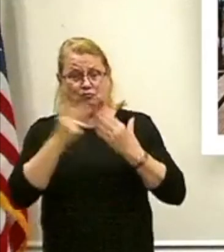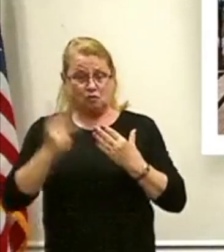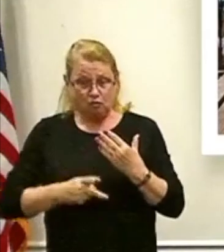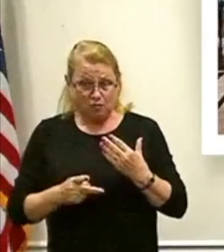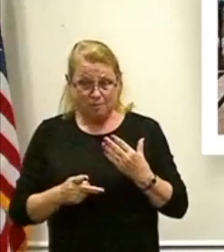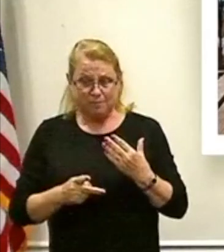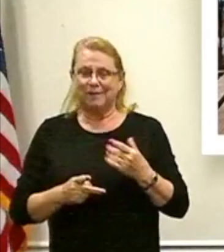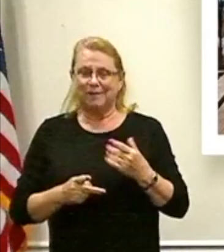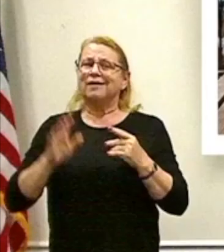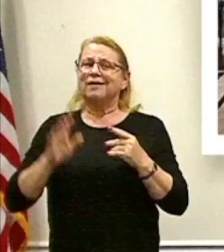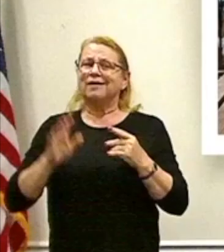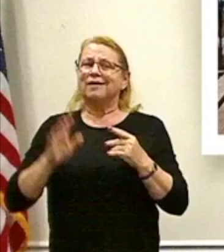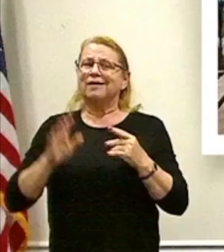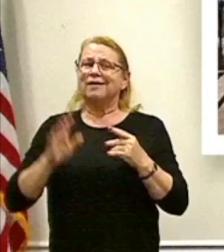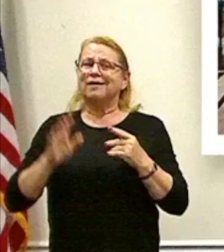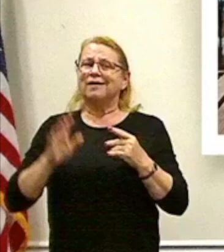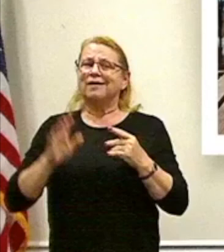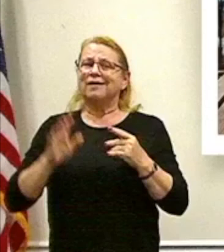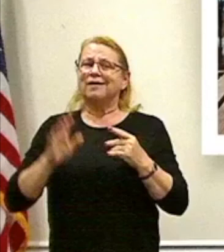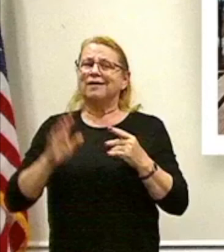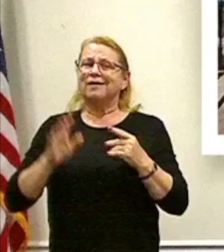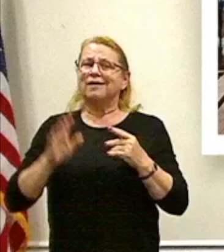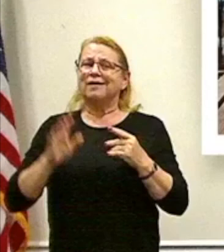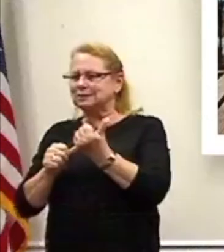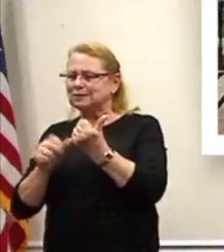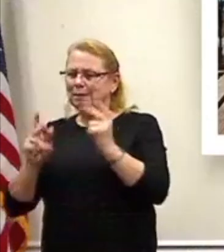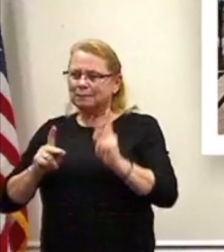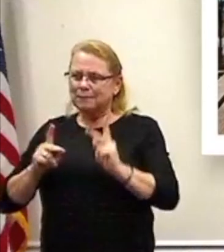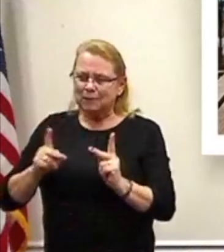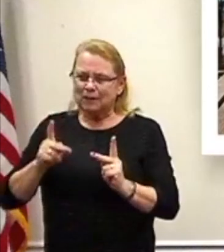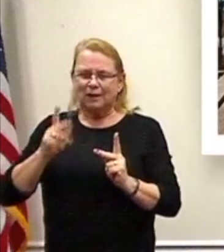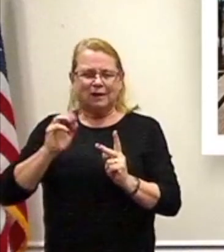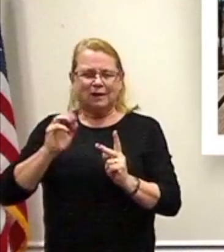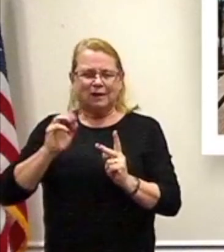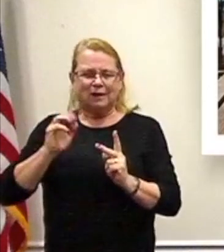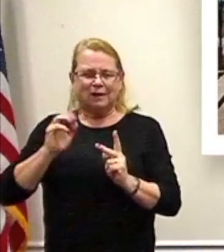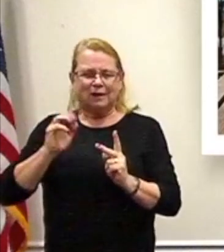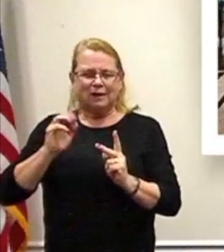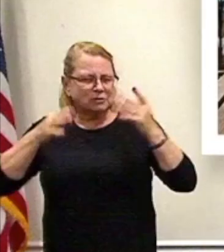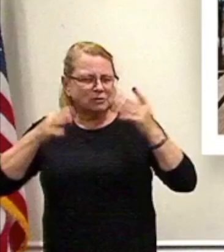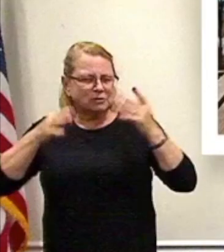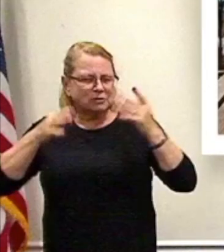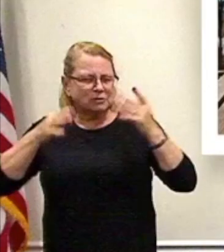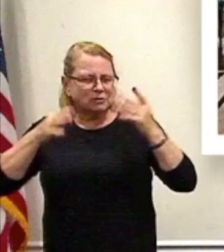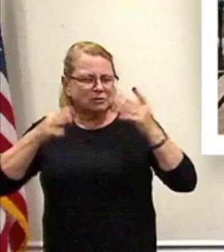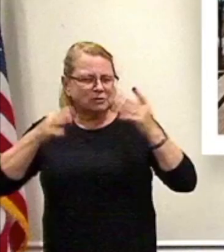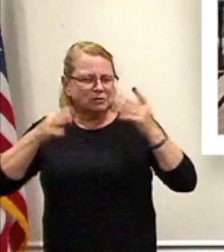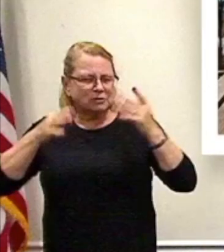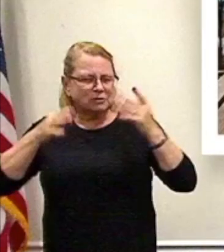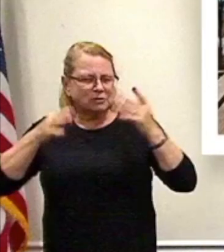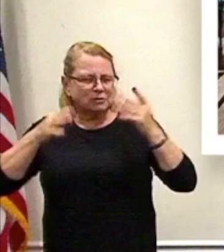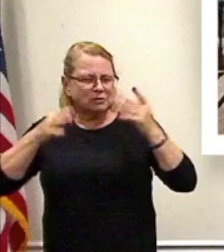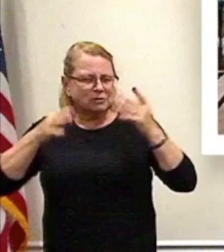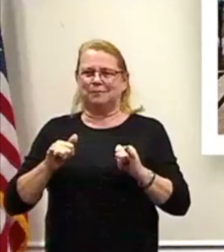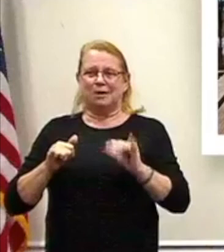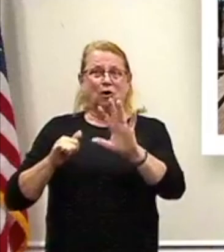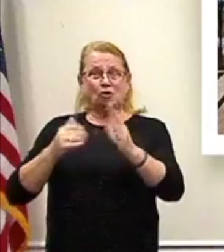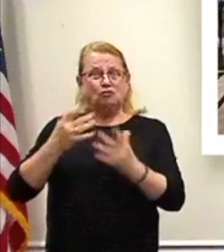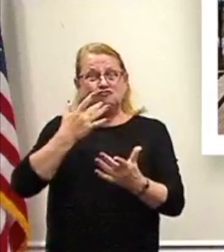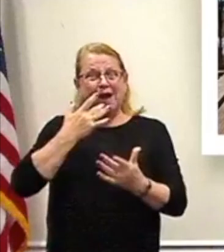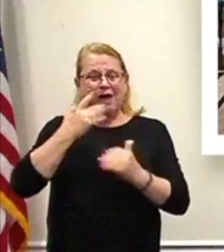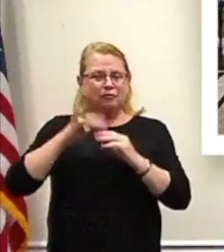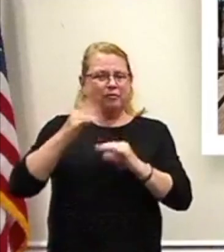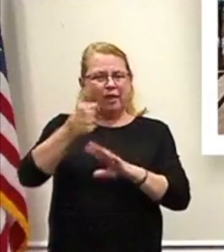assist young people in the juvenile justice system, prevent placement in sort of institutional care, but rather keep them